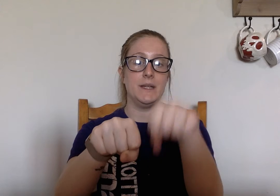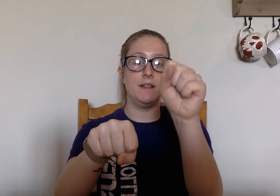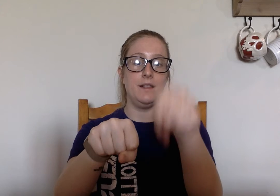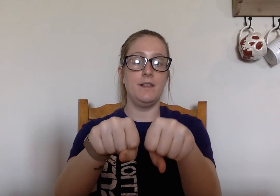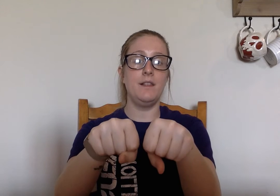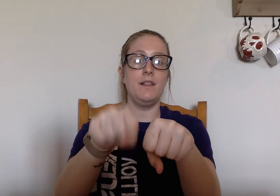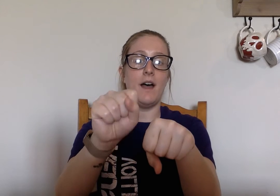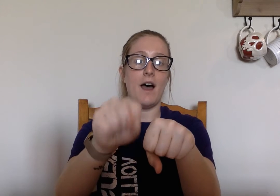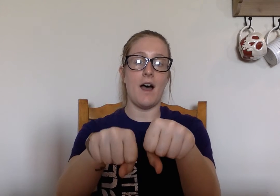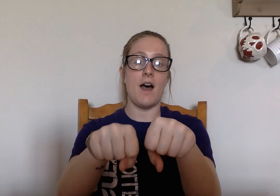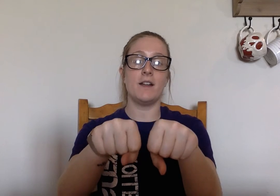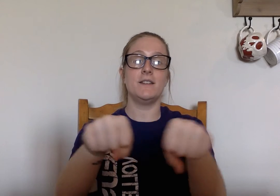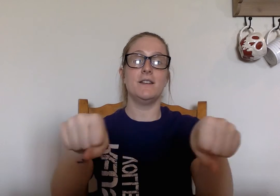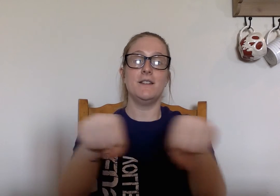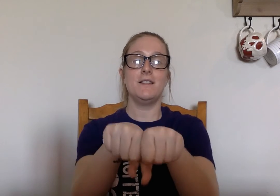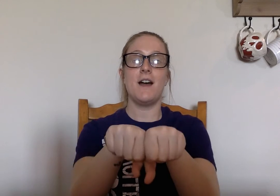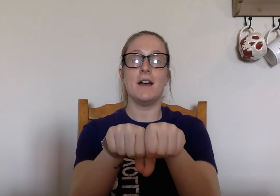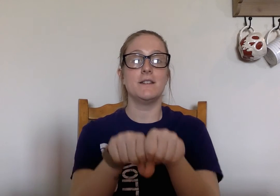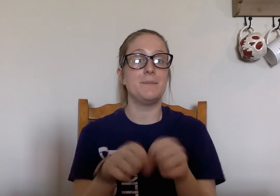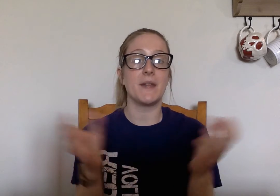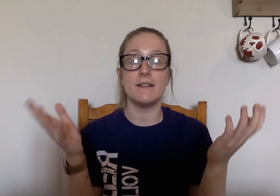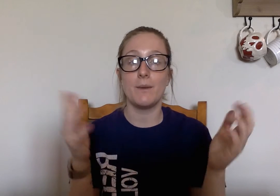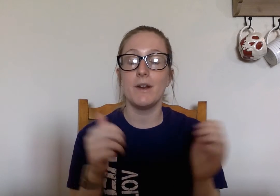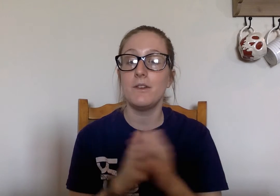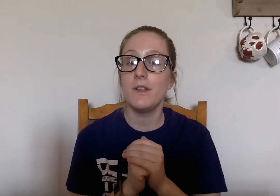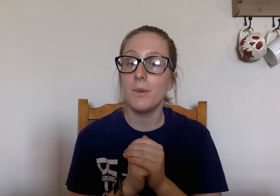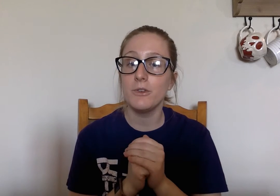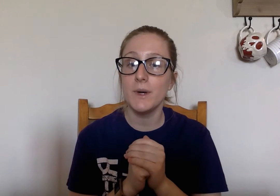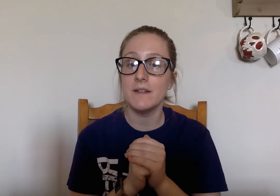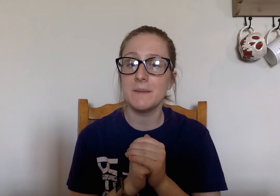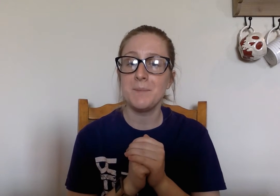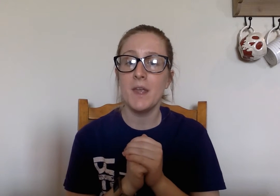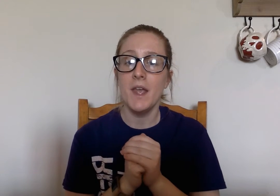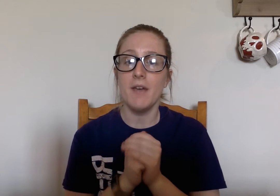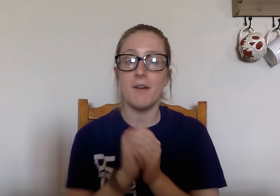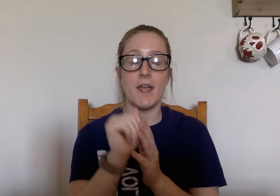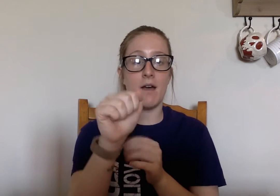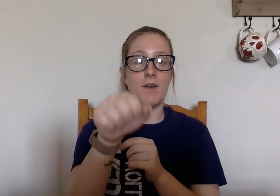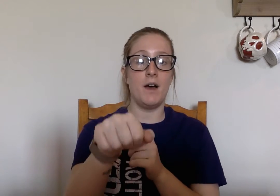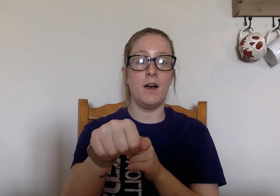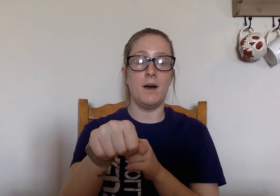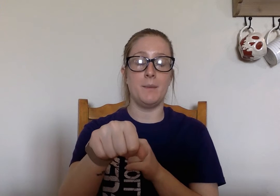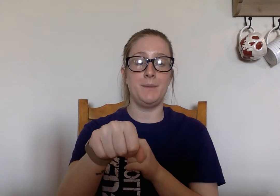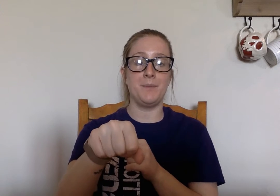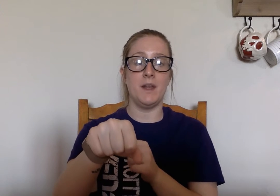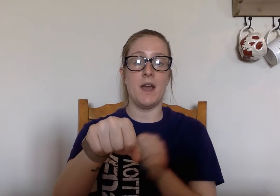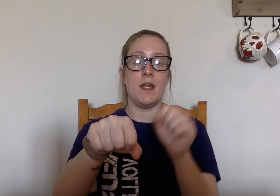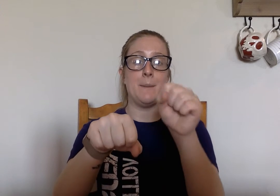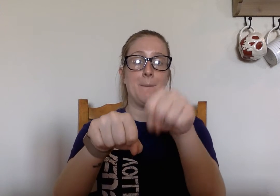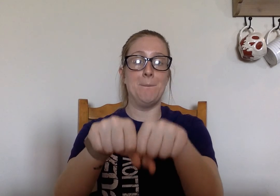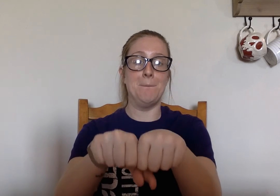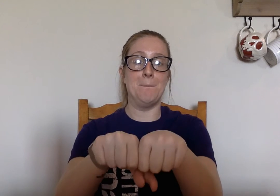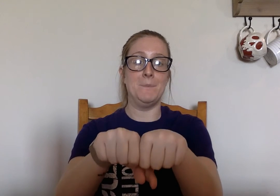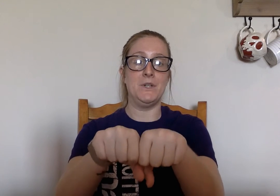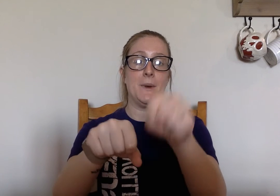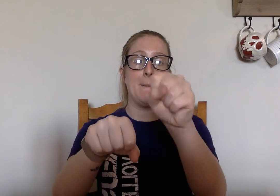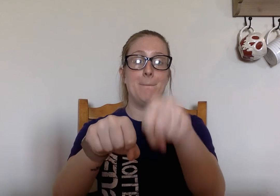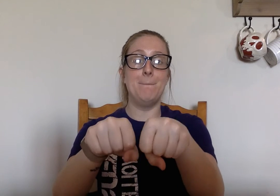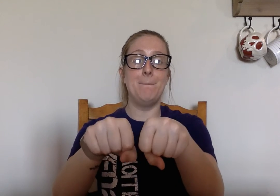it. L, ought, lot. Guess I wanted to do that word twice. If I have um, and I add M to it. M,